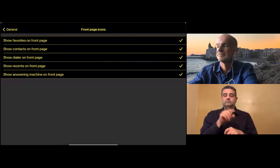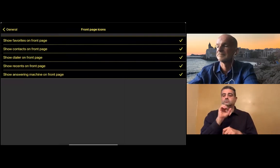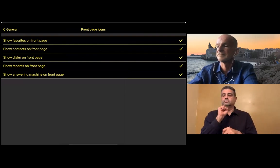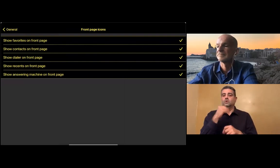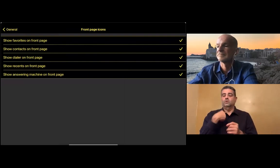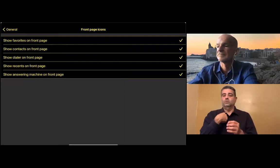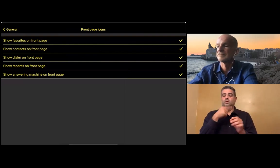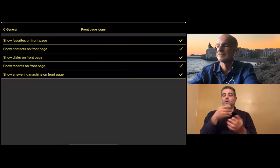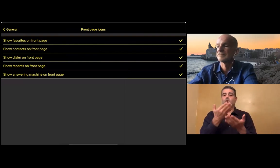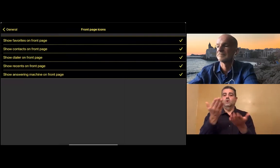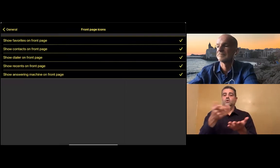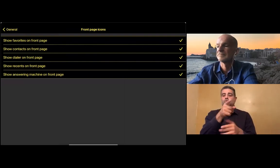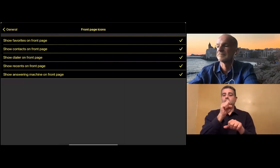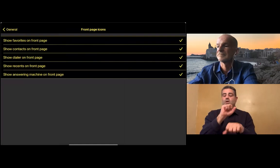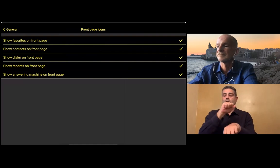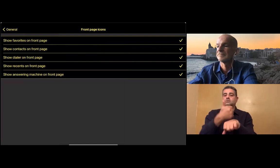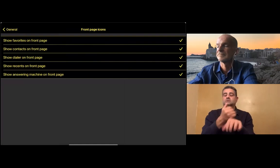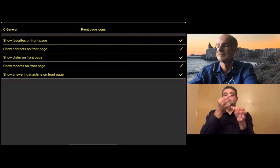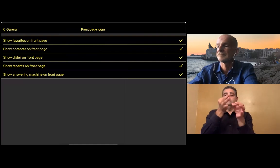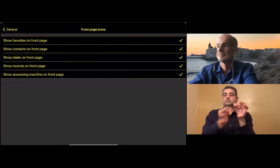it might become too complex for them.